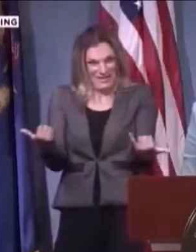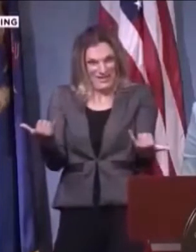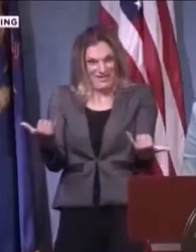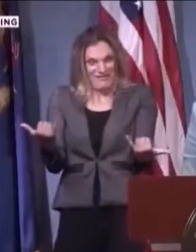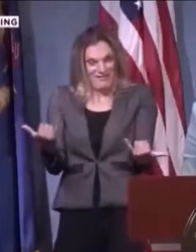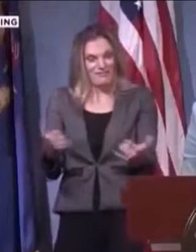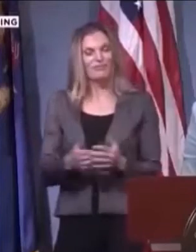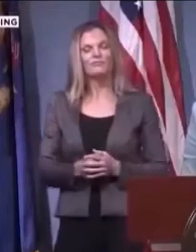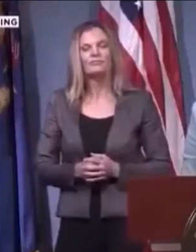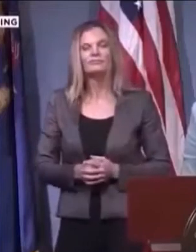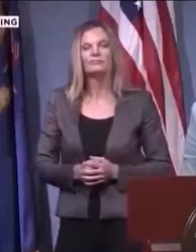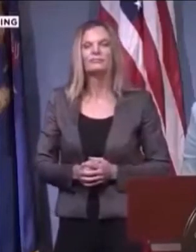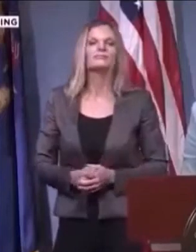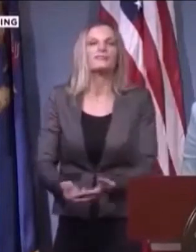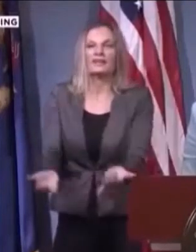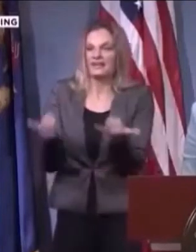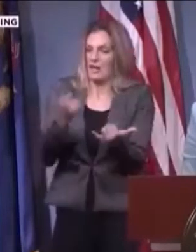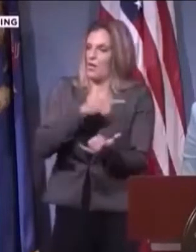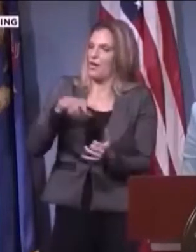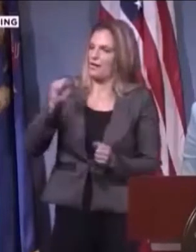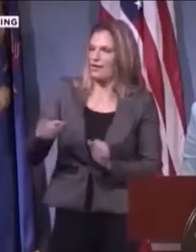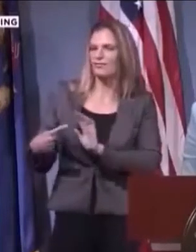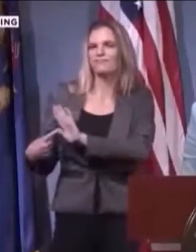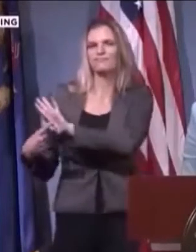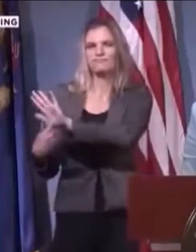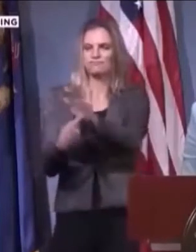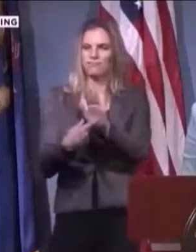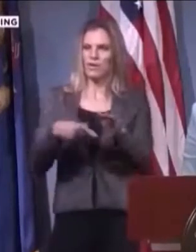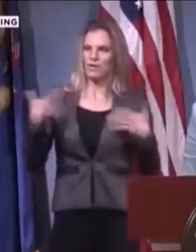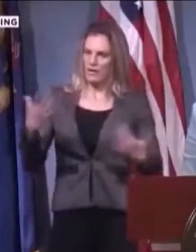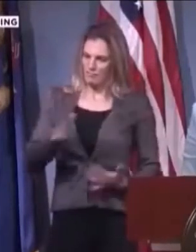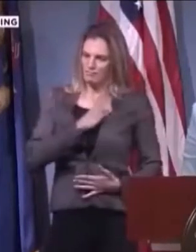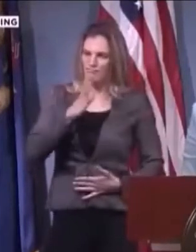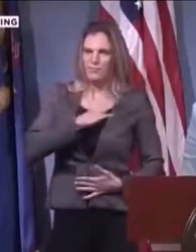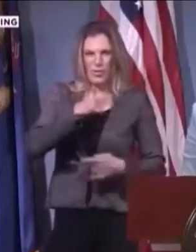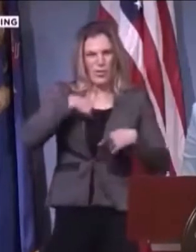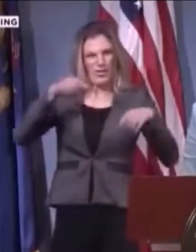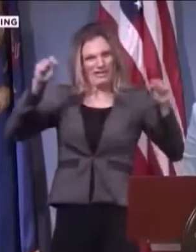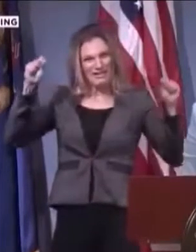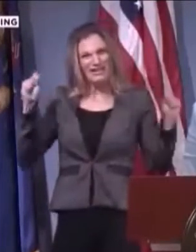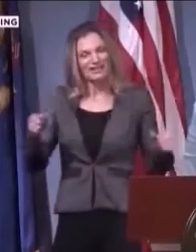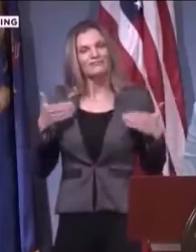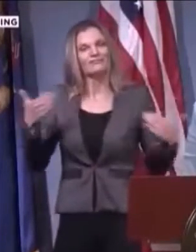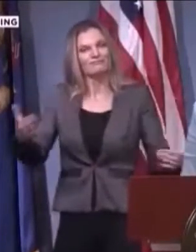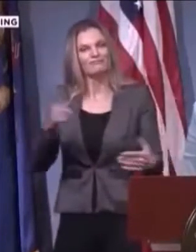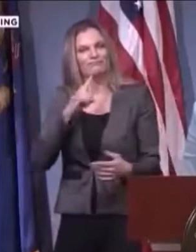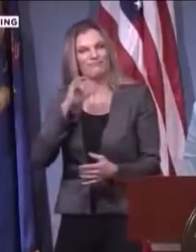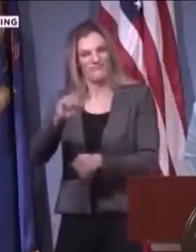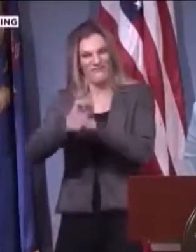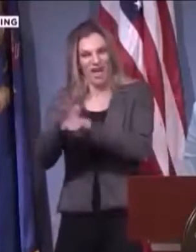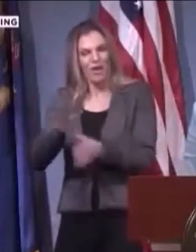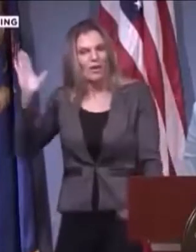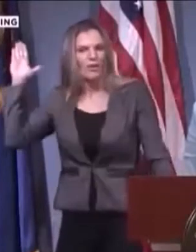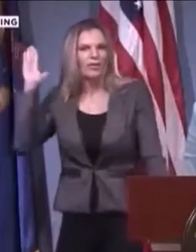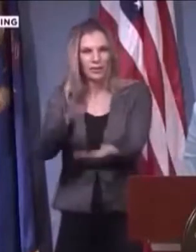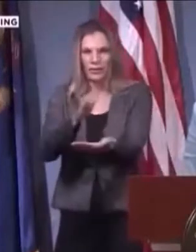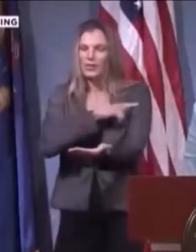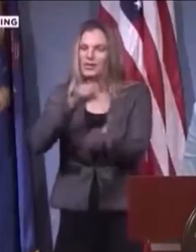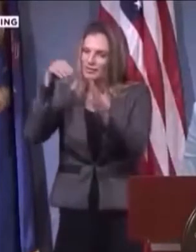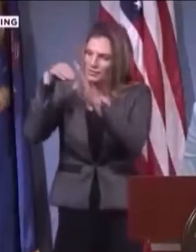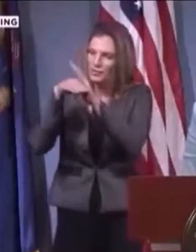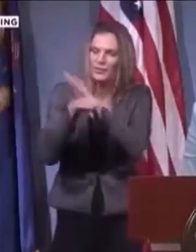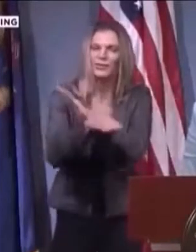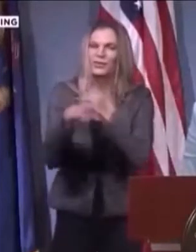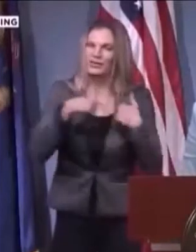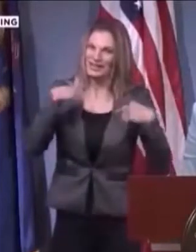doctor and, and all you have to do is tell your doctor you've had symptoms. They're going to ask you some questions to set any other. So did anybody take the time